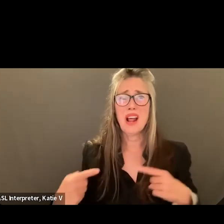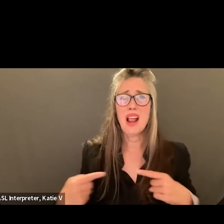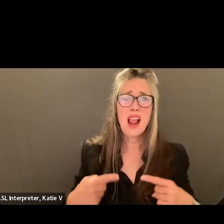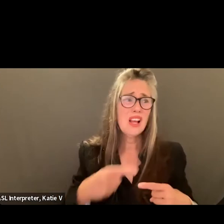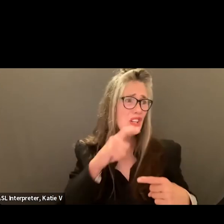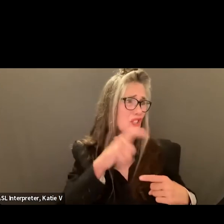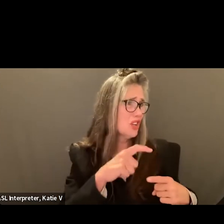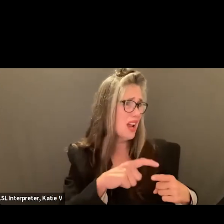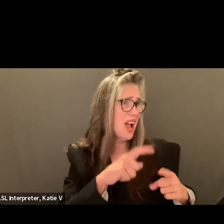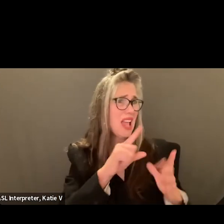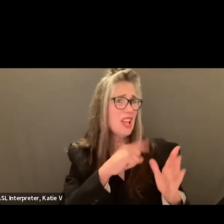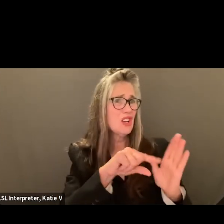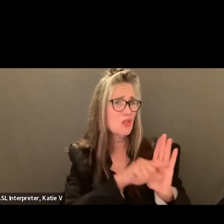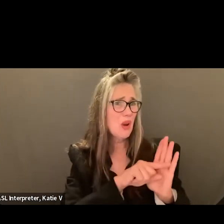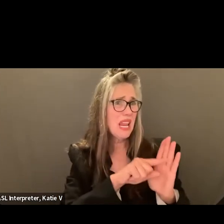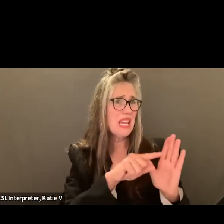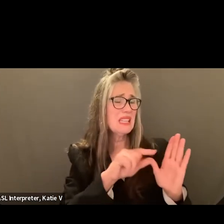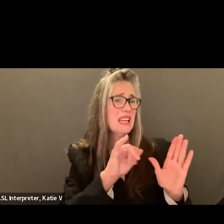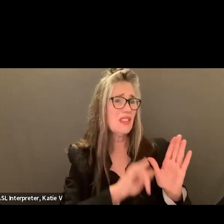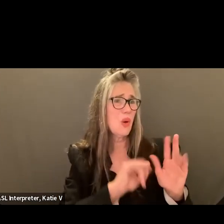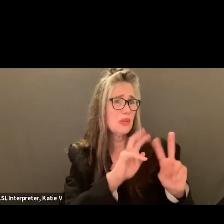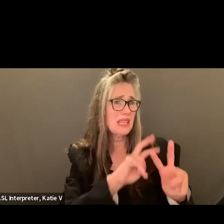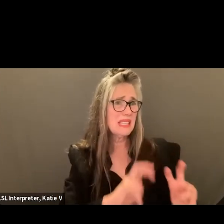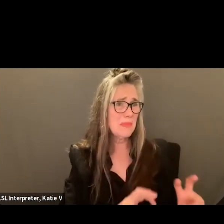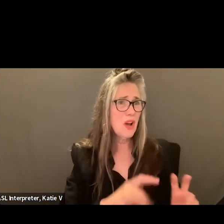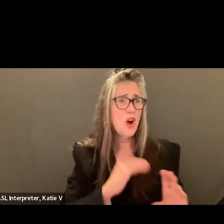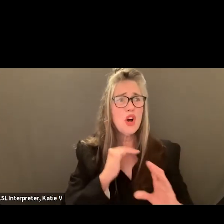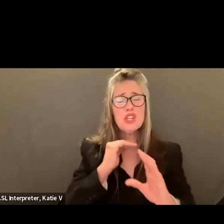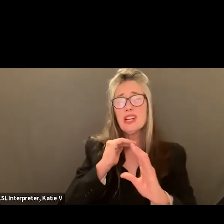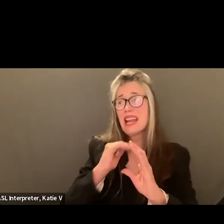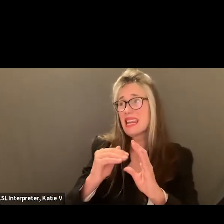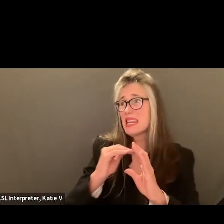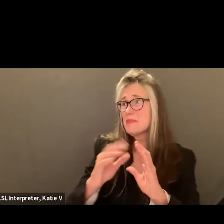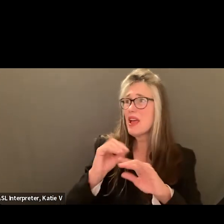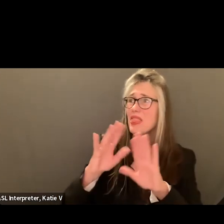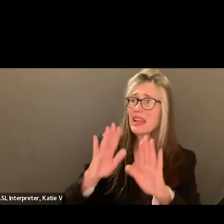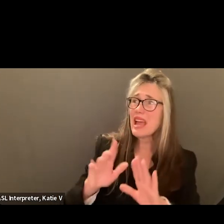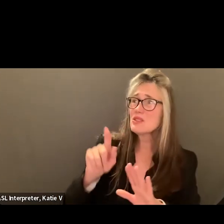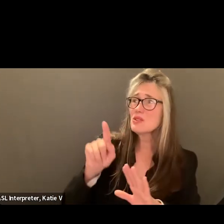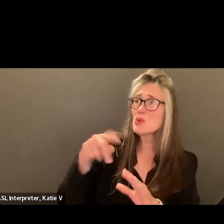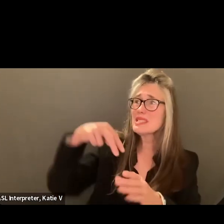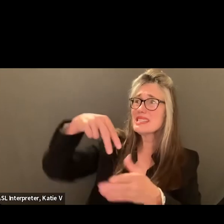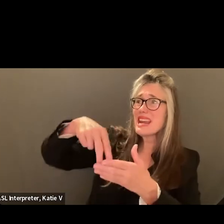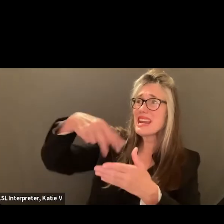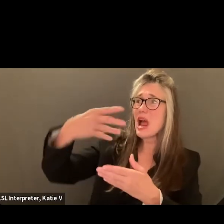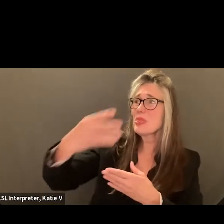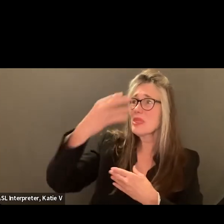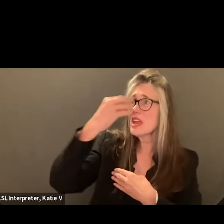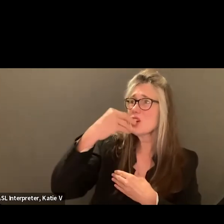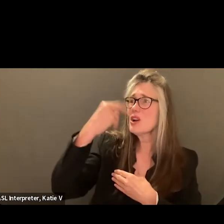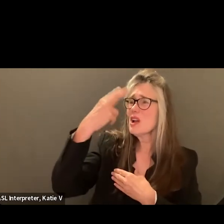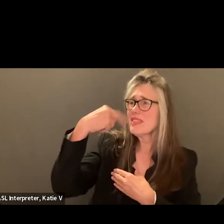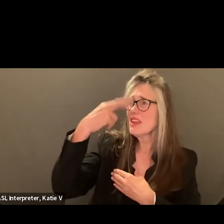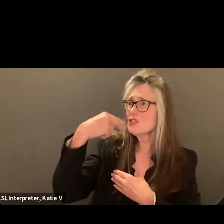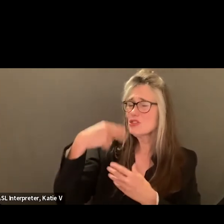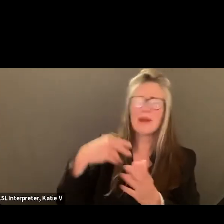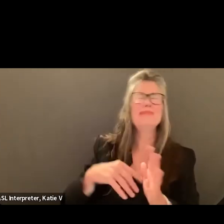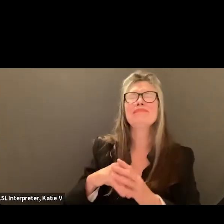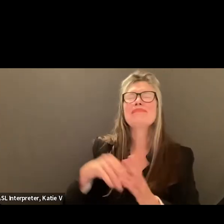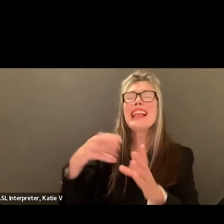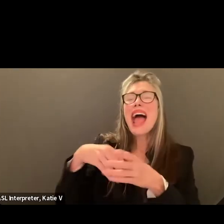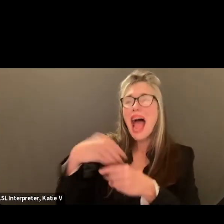should I email the counselor of the student who is out in my hallway crying? Do I call the parents of students who have